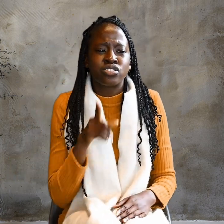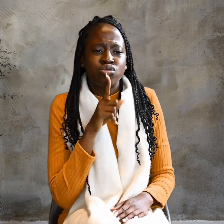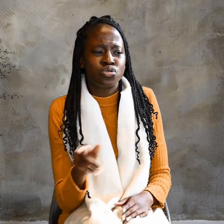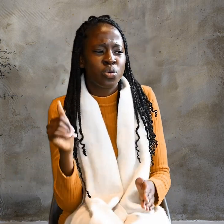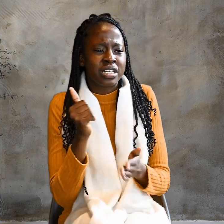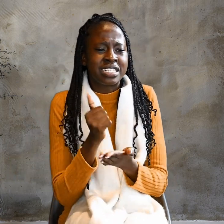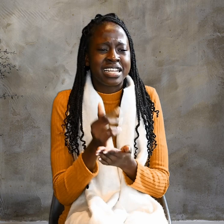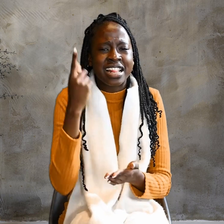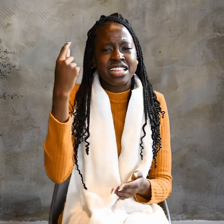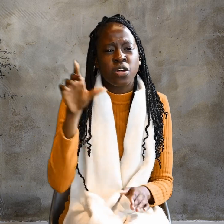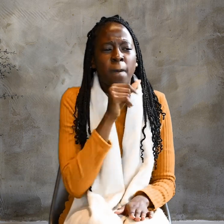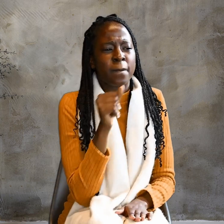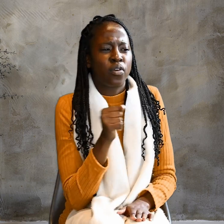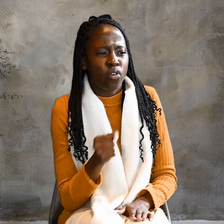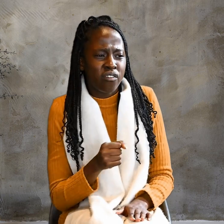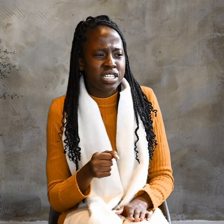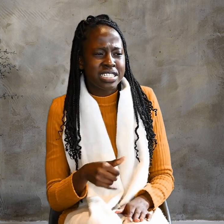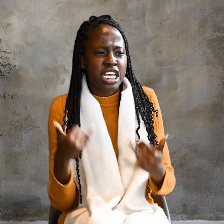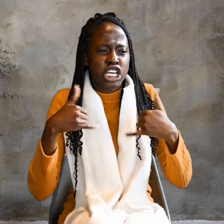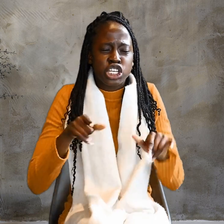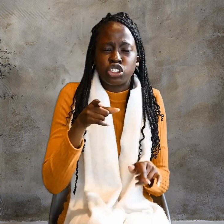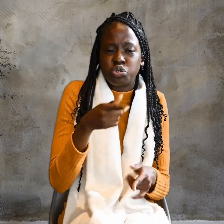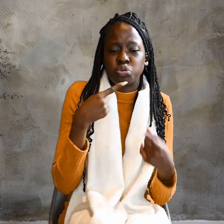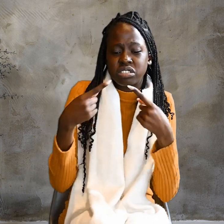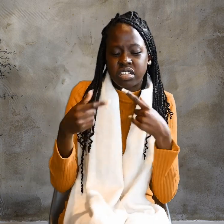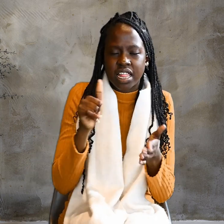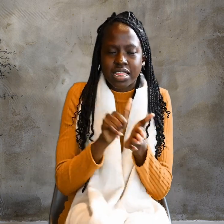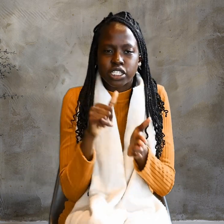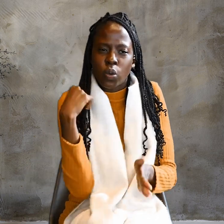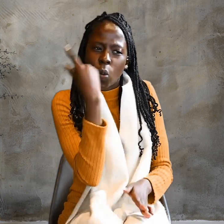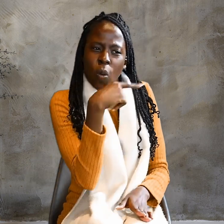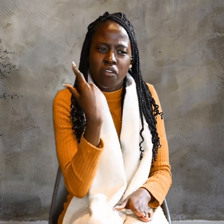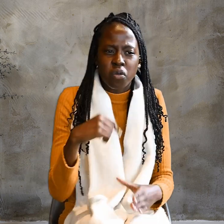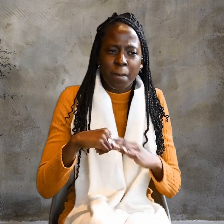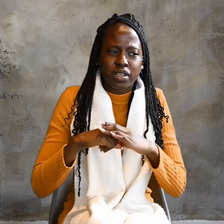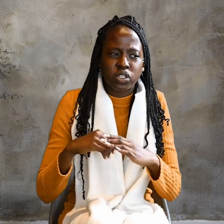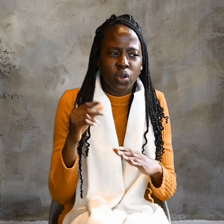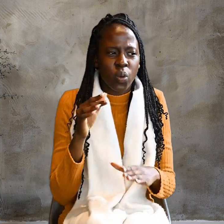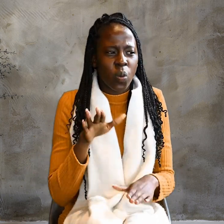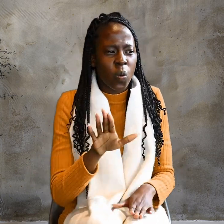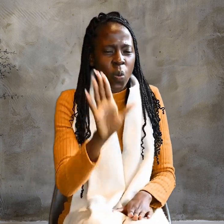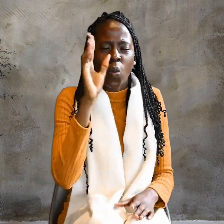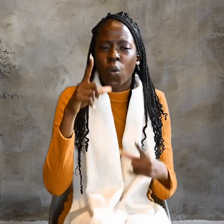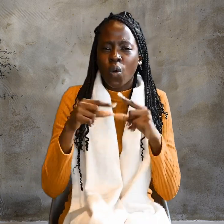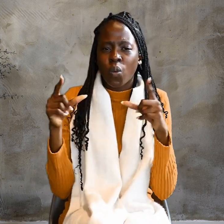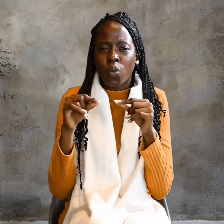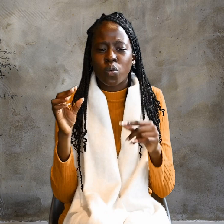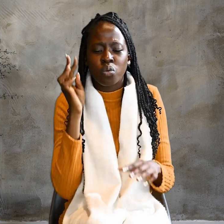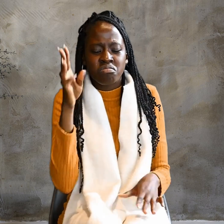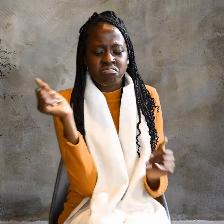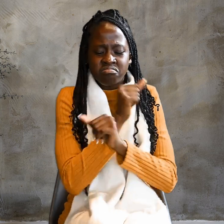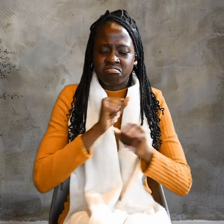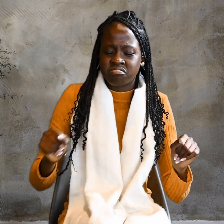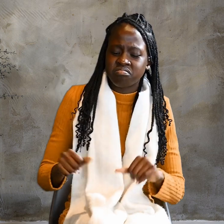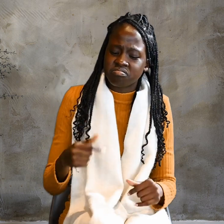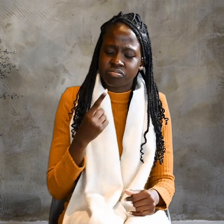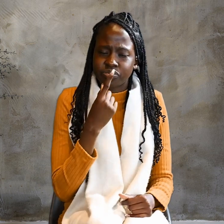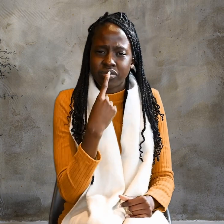prophets. Yet you say that whoever obeys your word Will never taste death. Are you